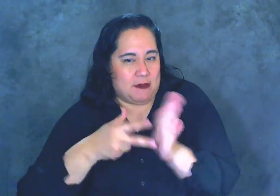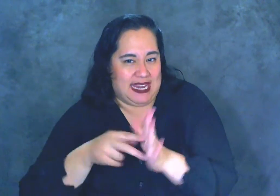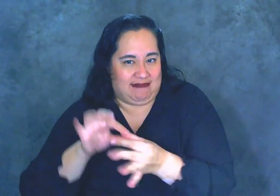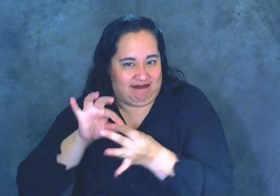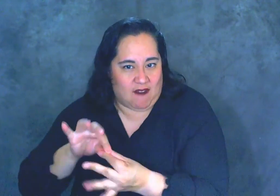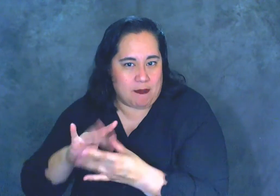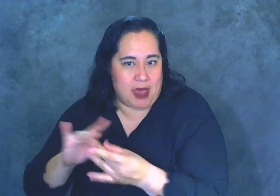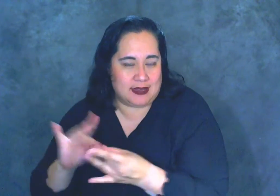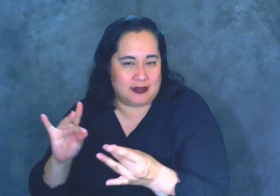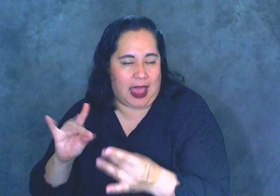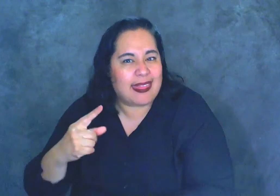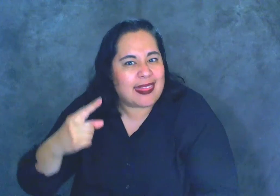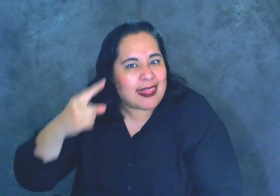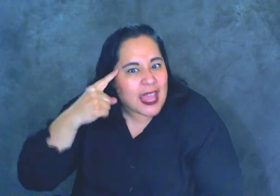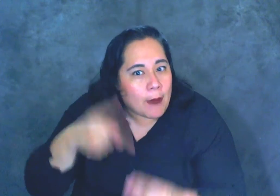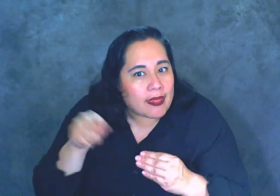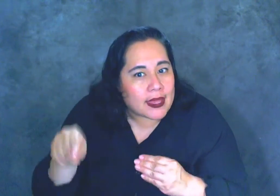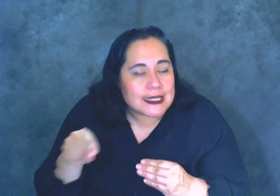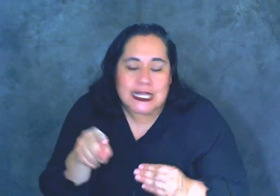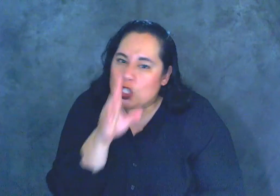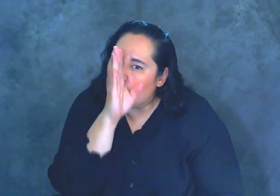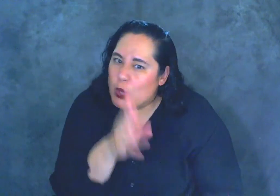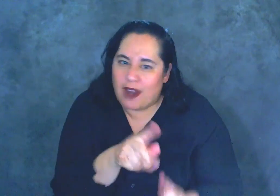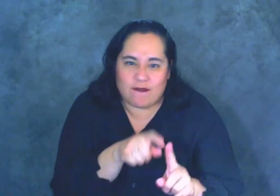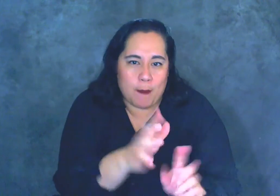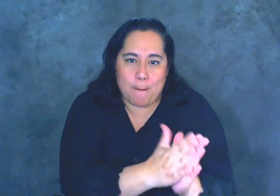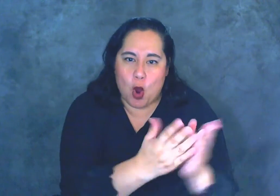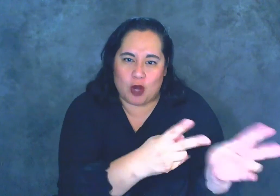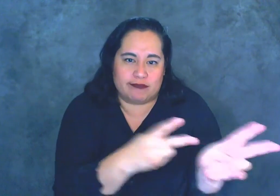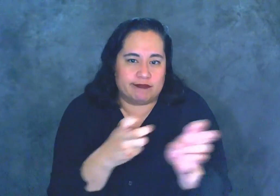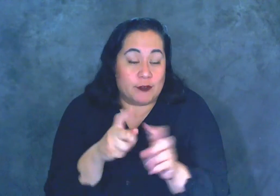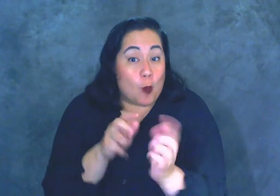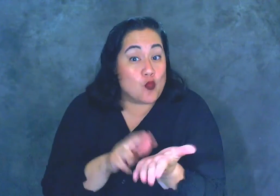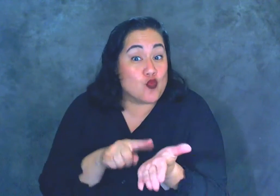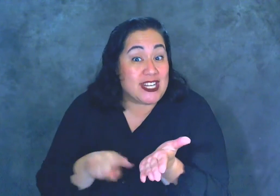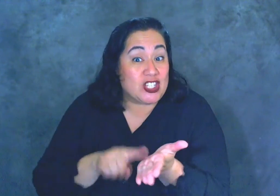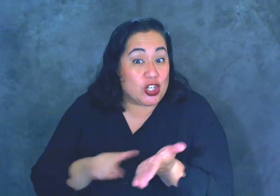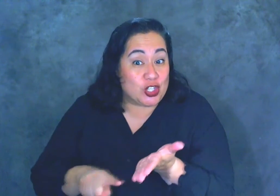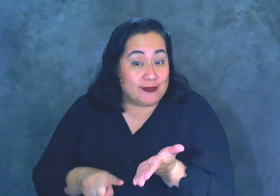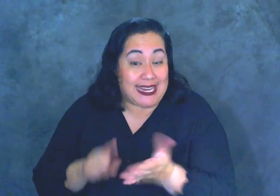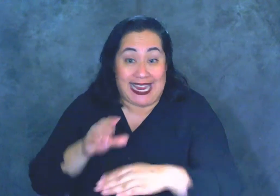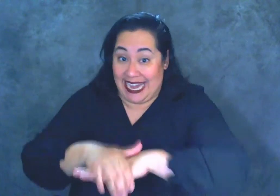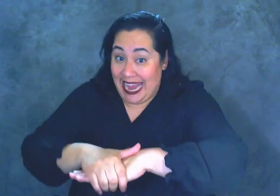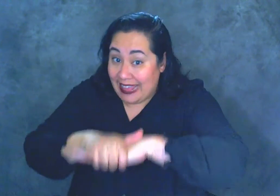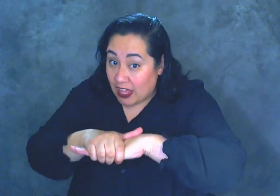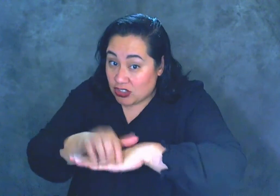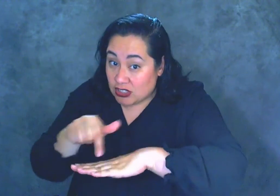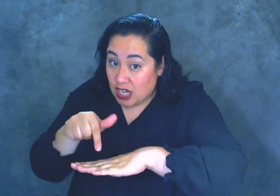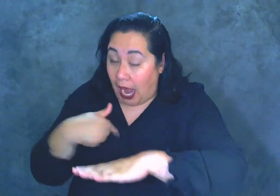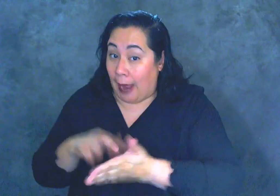And think about this. This is straight from your book and from research. In English, and I mean spoken English,